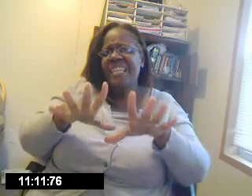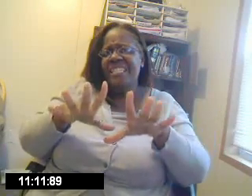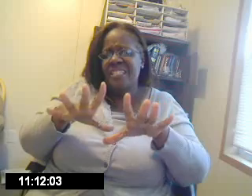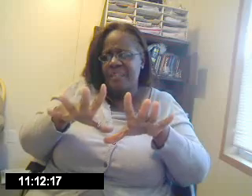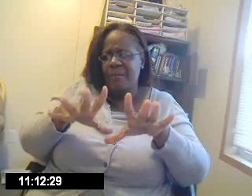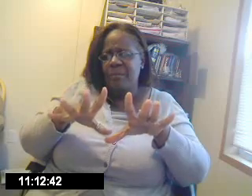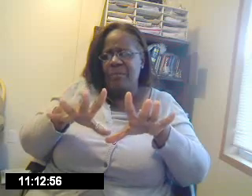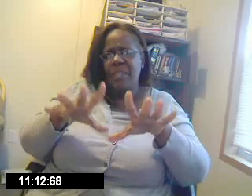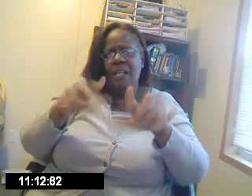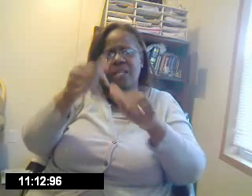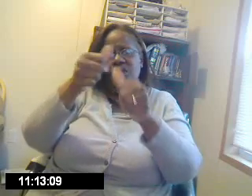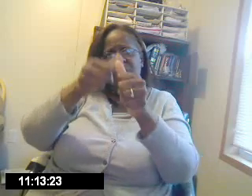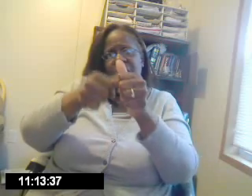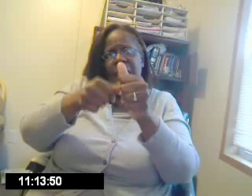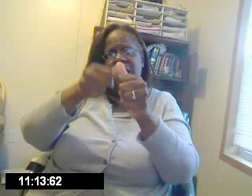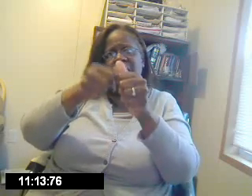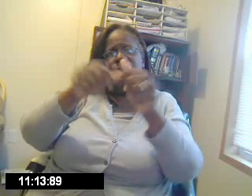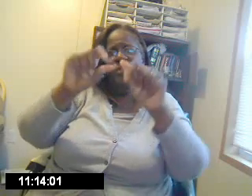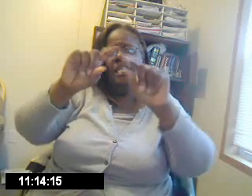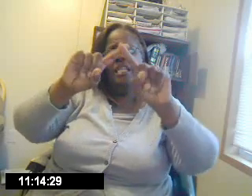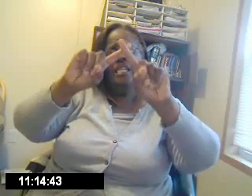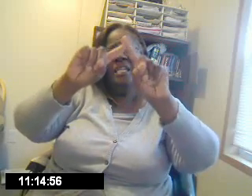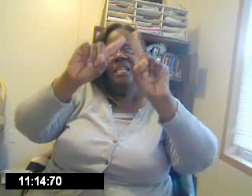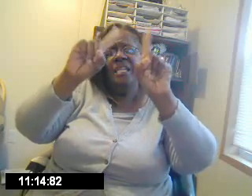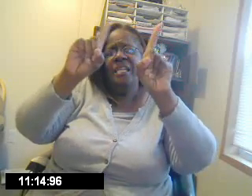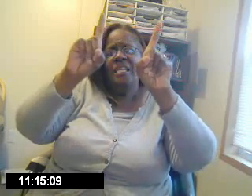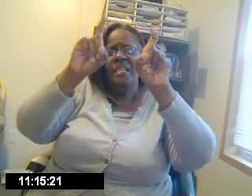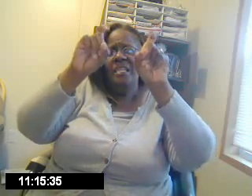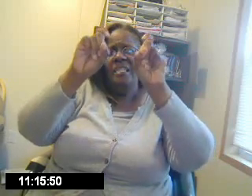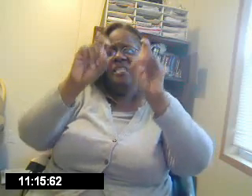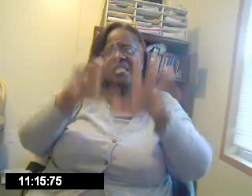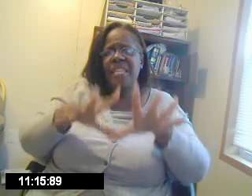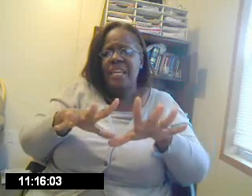Every I do that again. Every test.